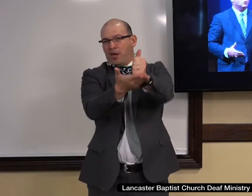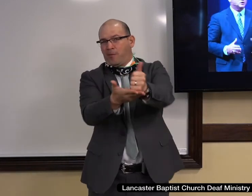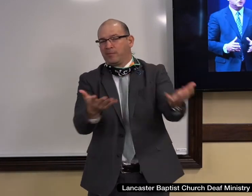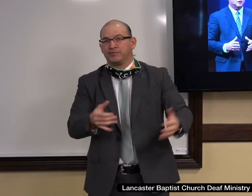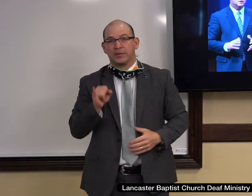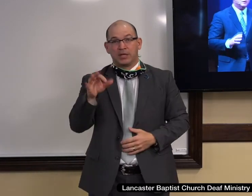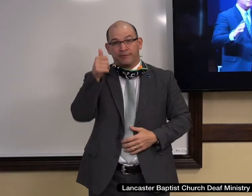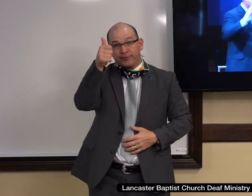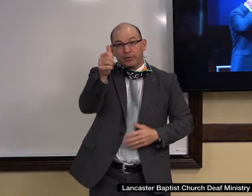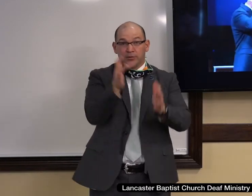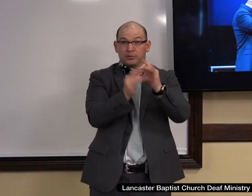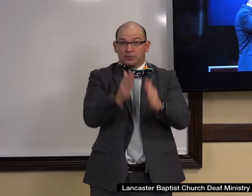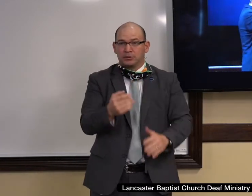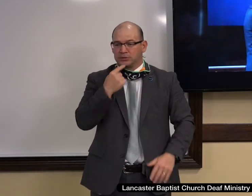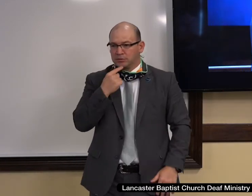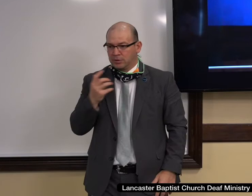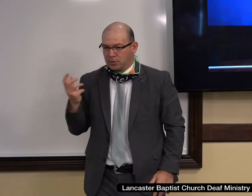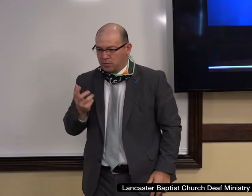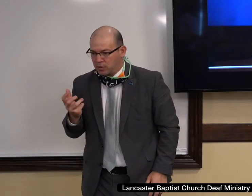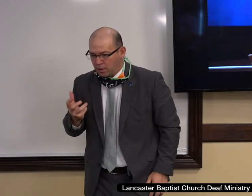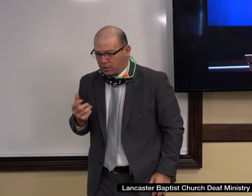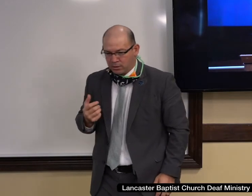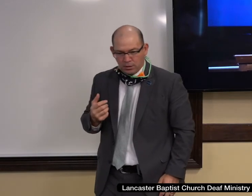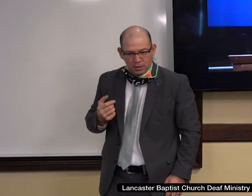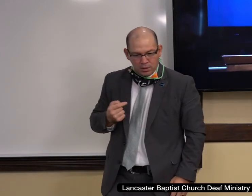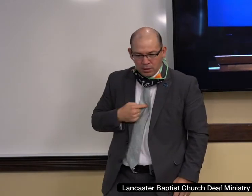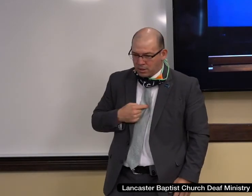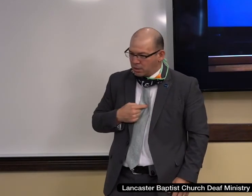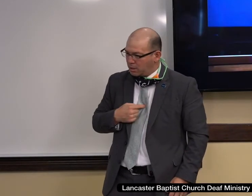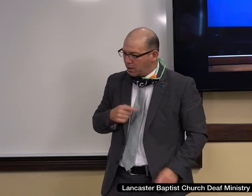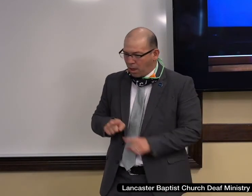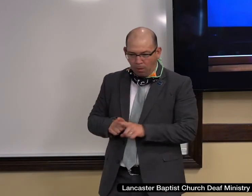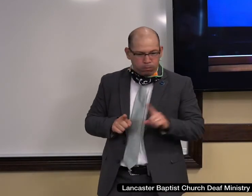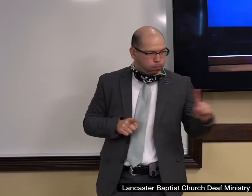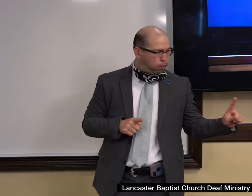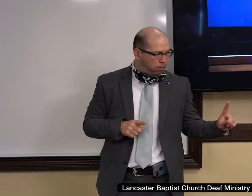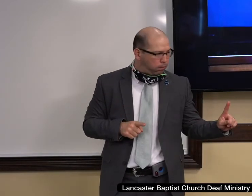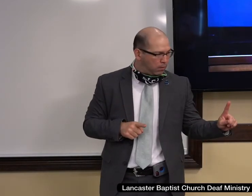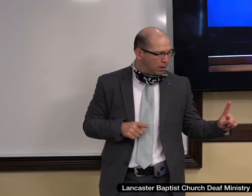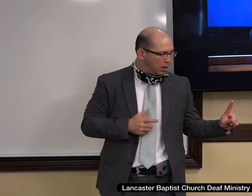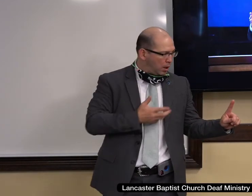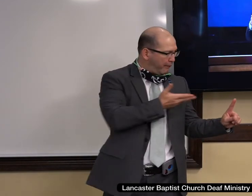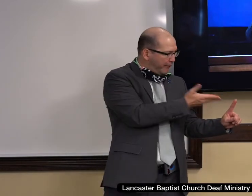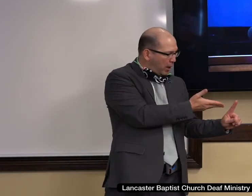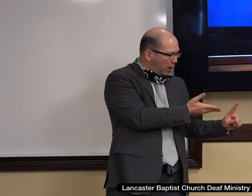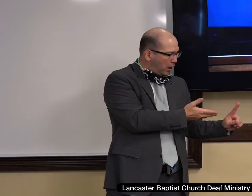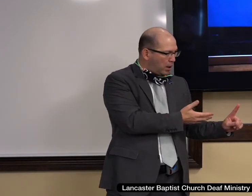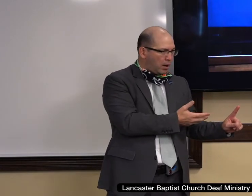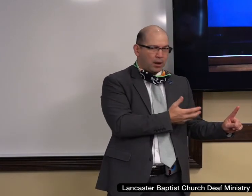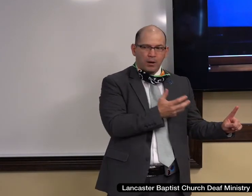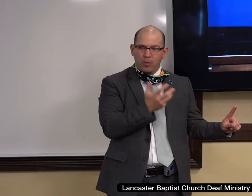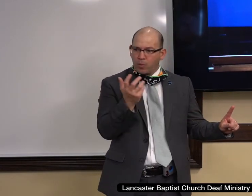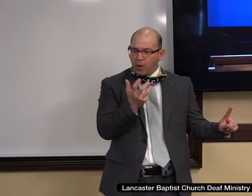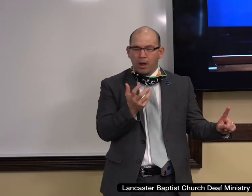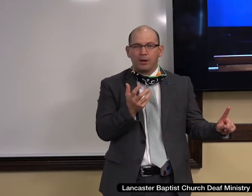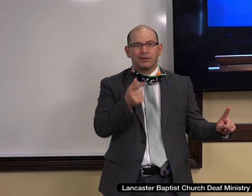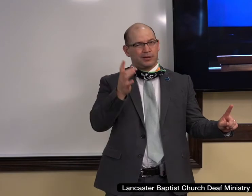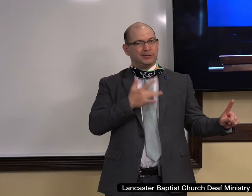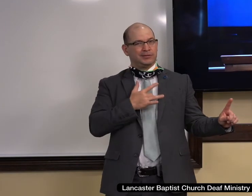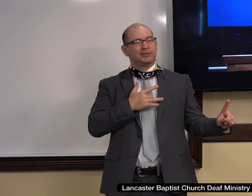a Christian and you say, oh man, I've gotten way off. I've been listening to this and that, and God's already spoken to my heart. I need to